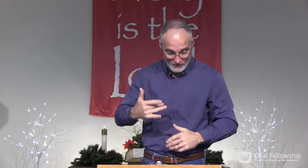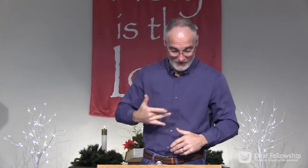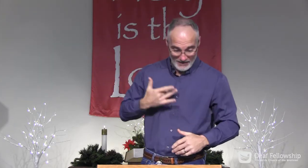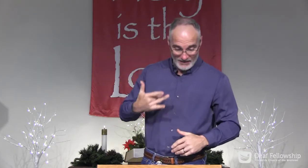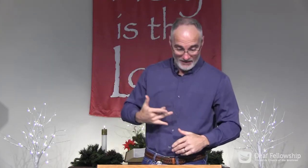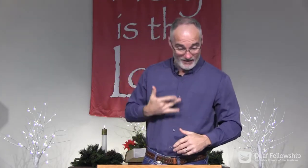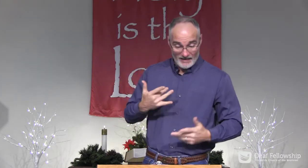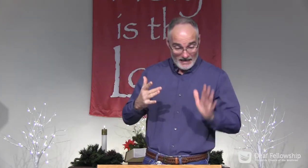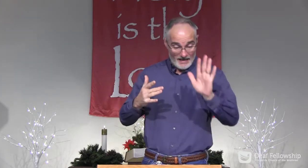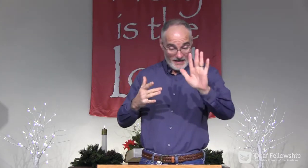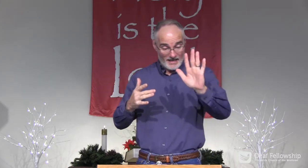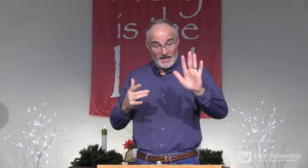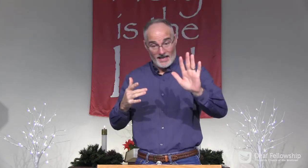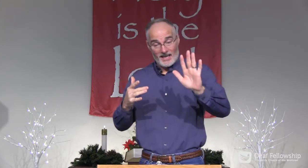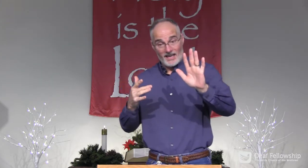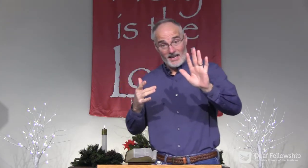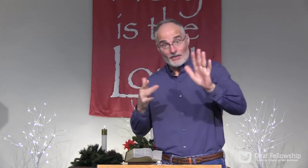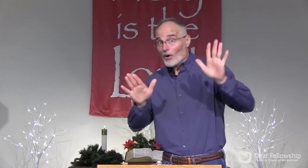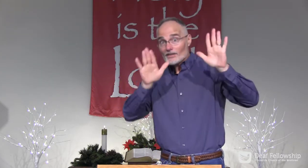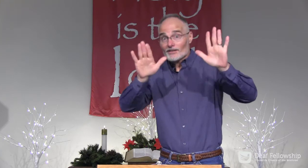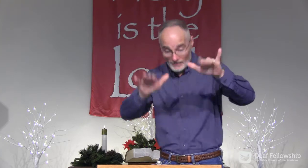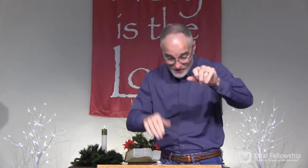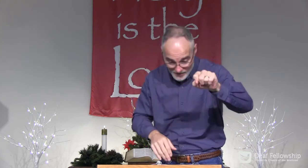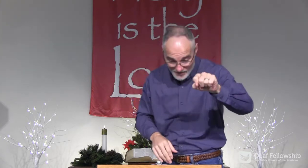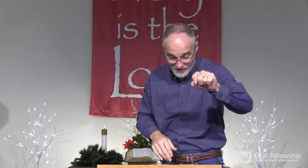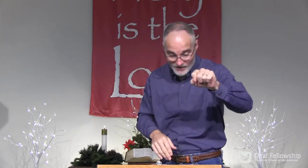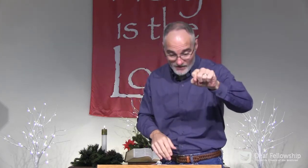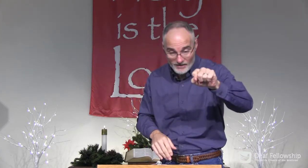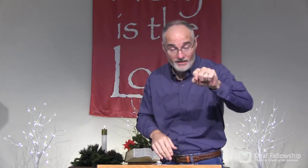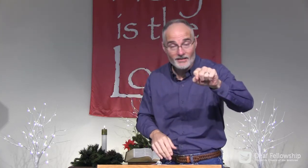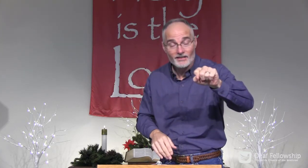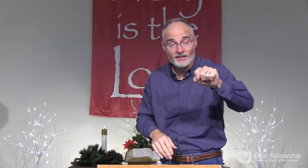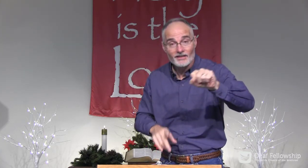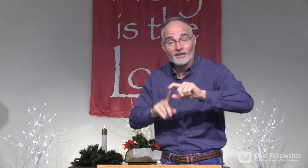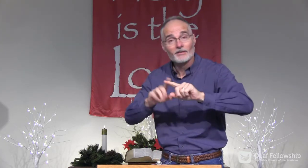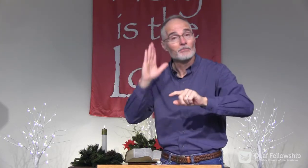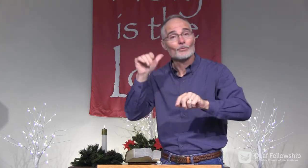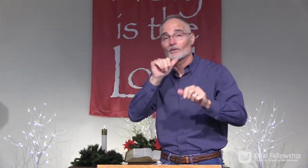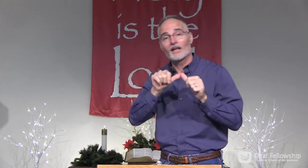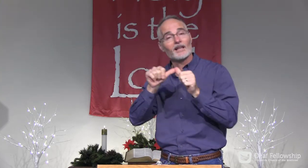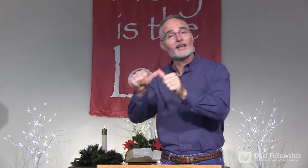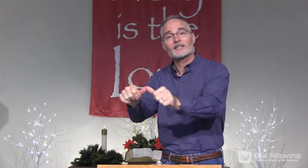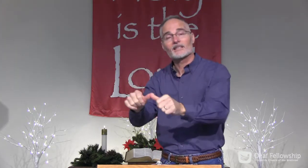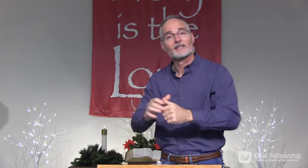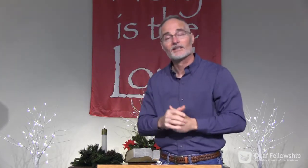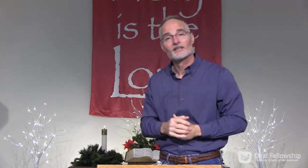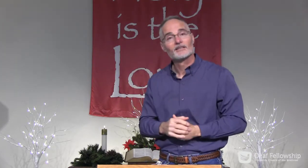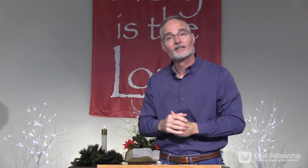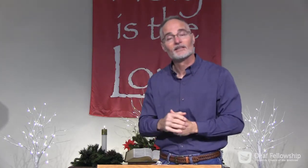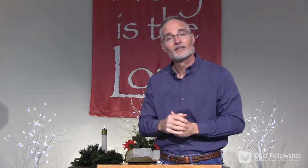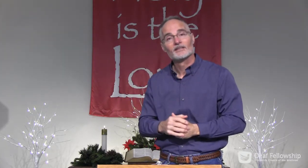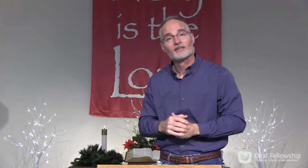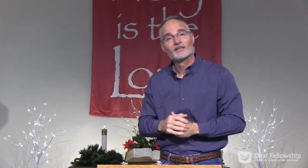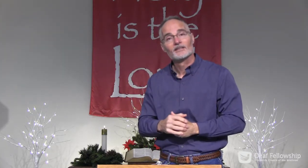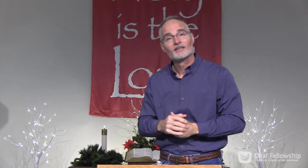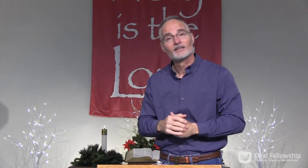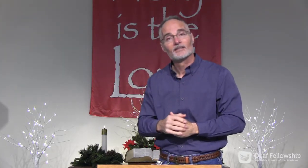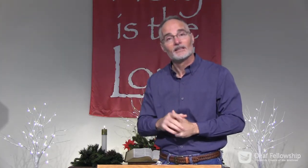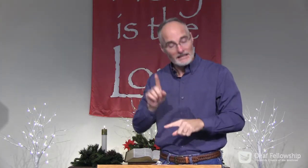reconnecting with old friends. All of those are great feelings. They're awesome. Yes. But they're not lasting.